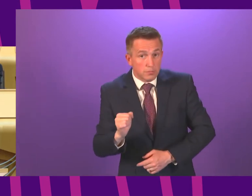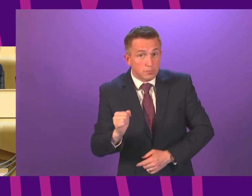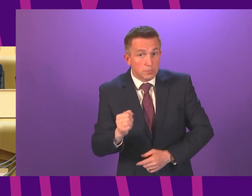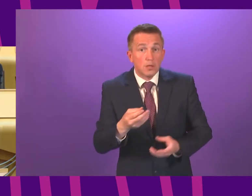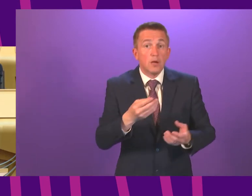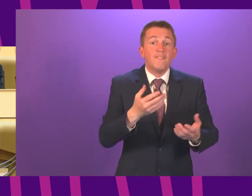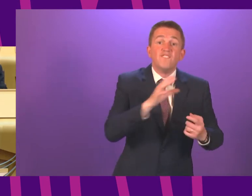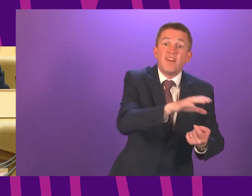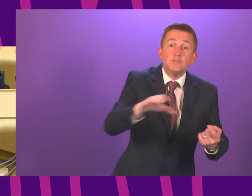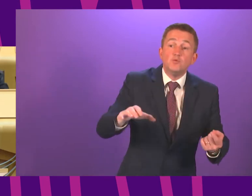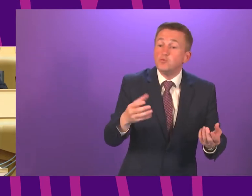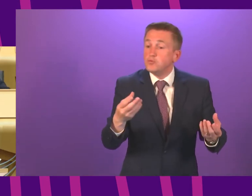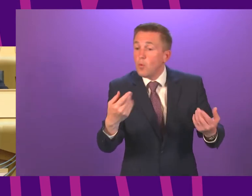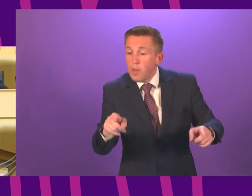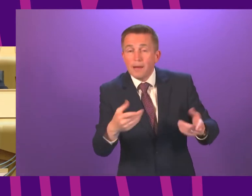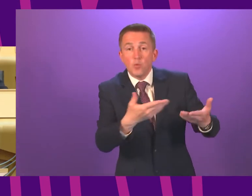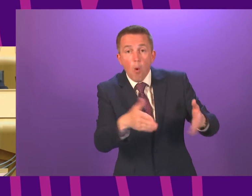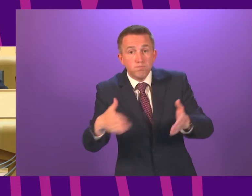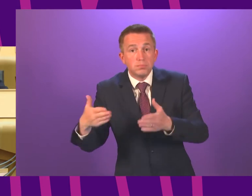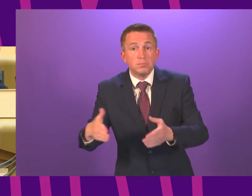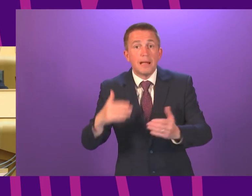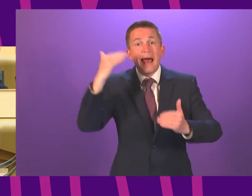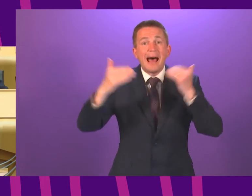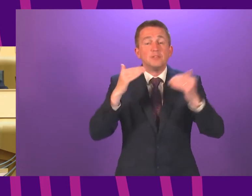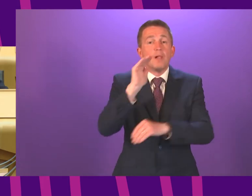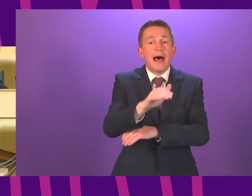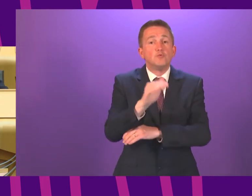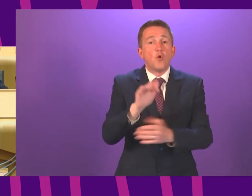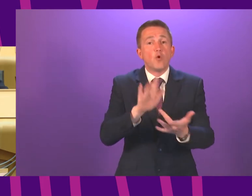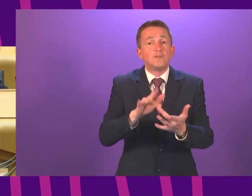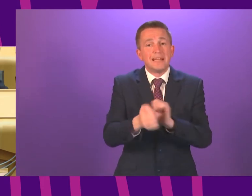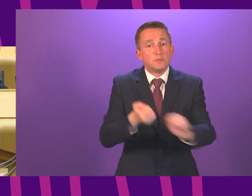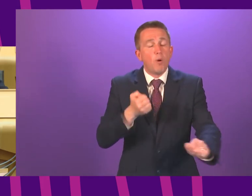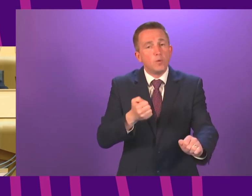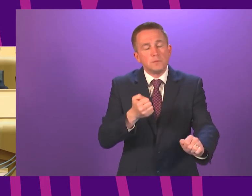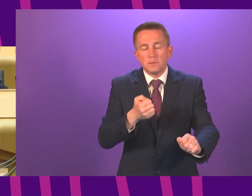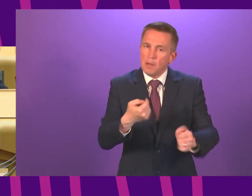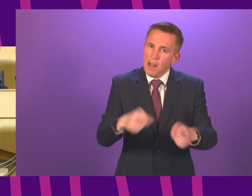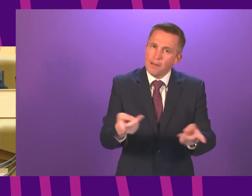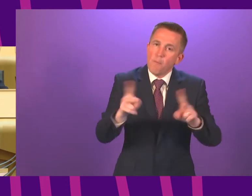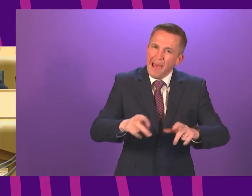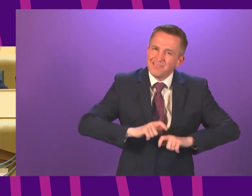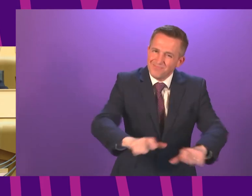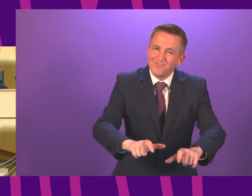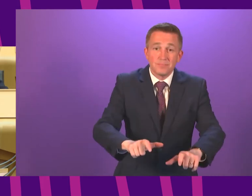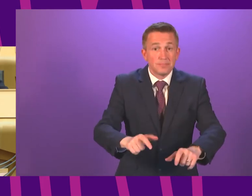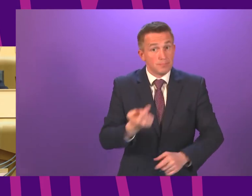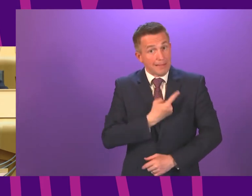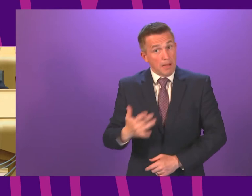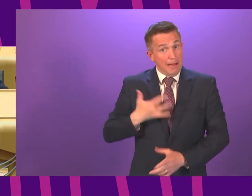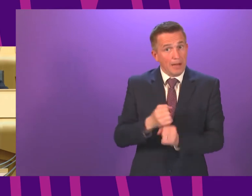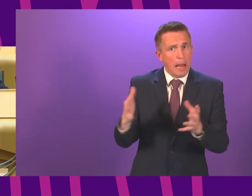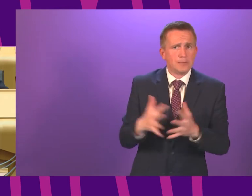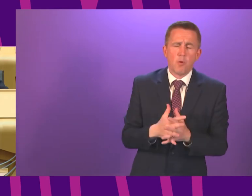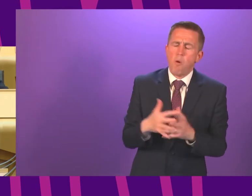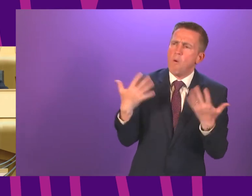reopen and outdoor adult contact sports can resume. These changes are significant. As someone who lives in Glasgow, I know they